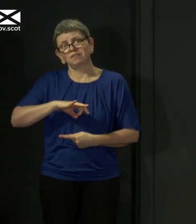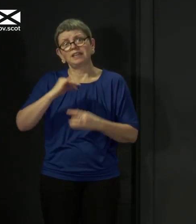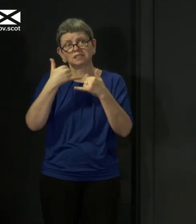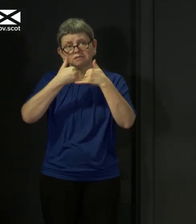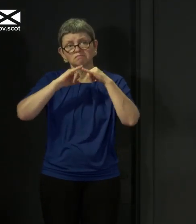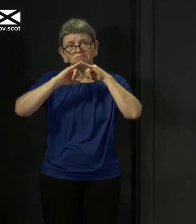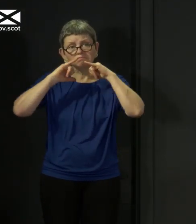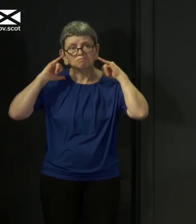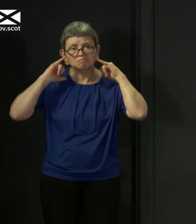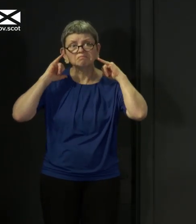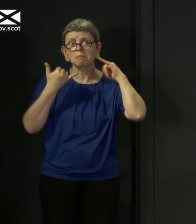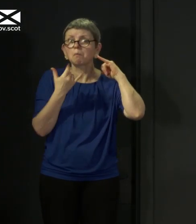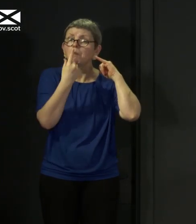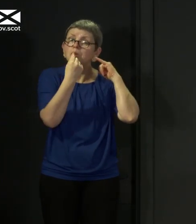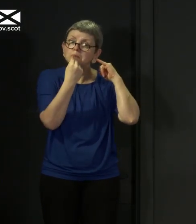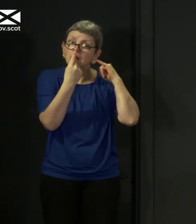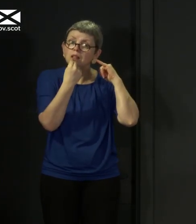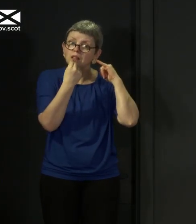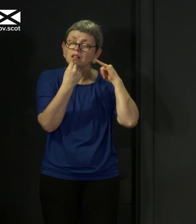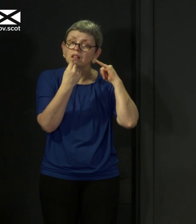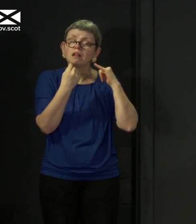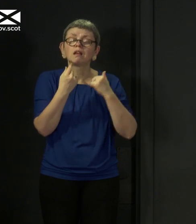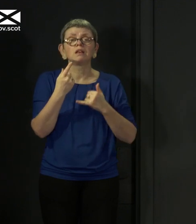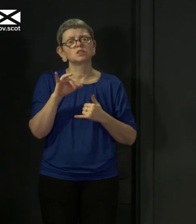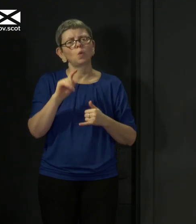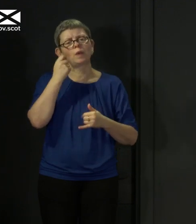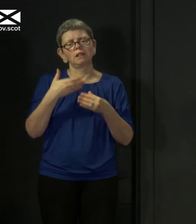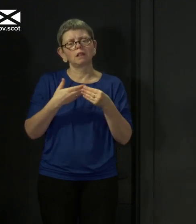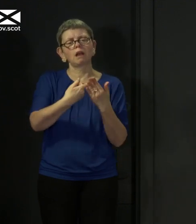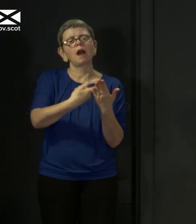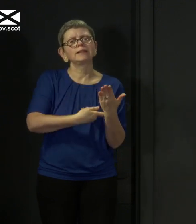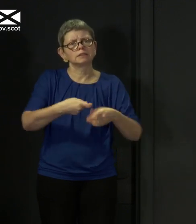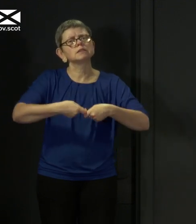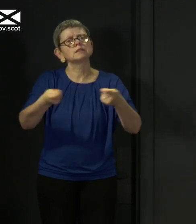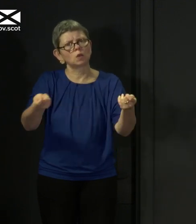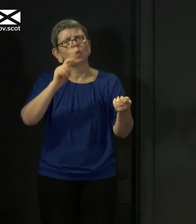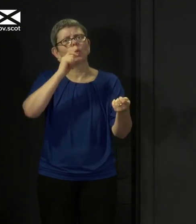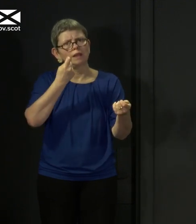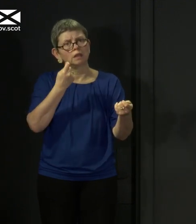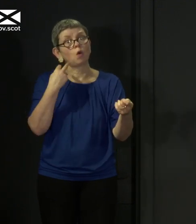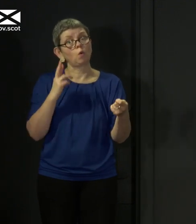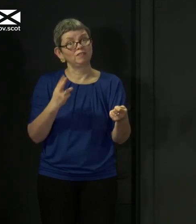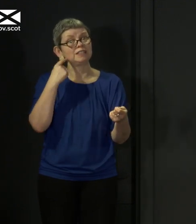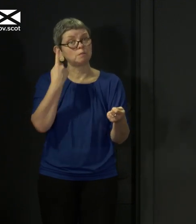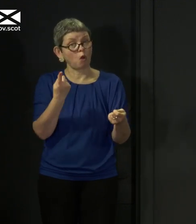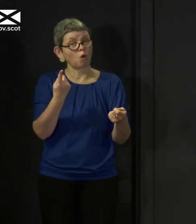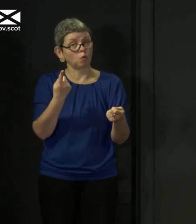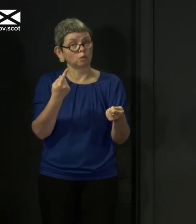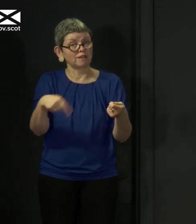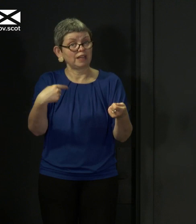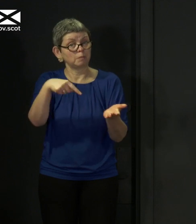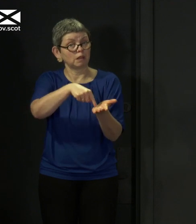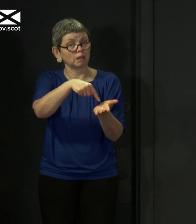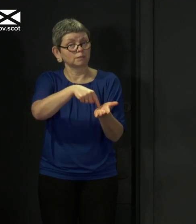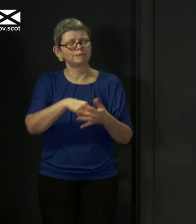some guidance out to give people clarity around that. As I say, I would hope we would do that tomorrow. Let me just